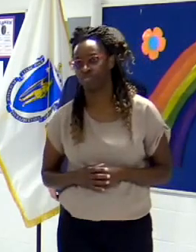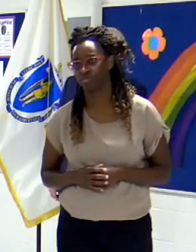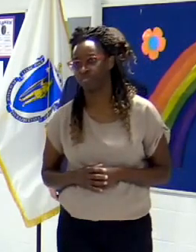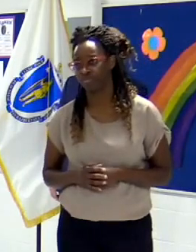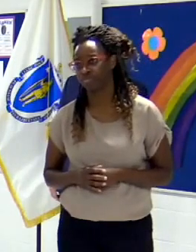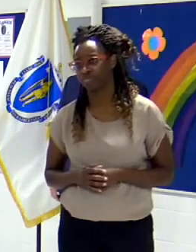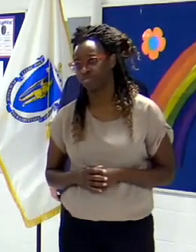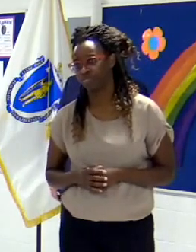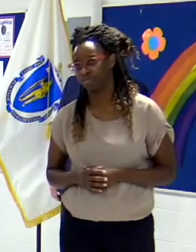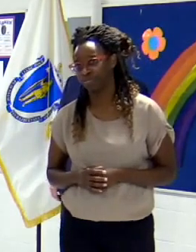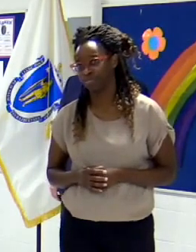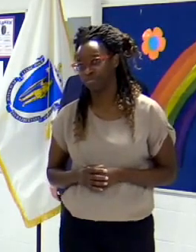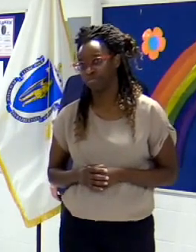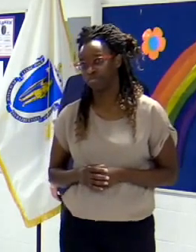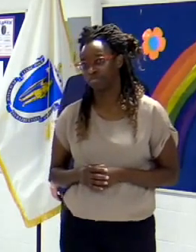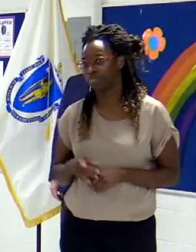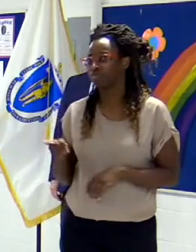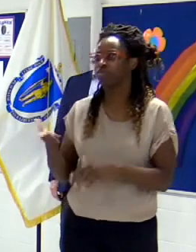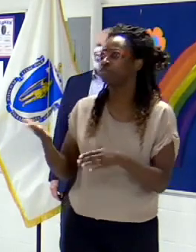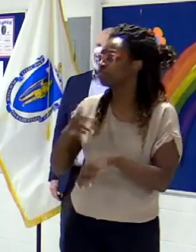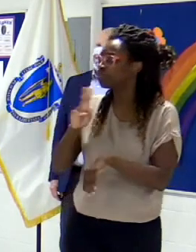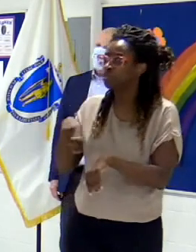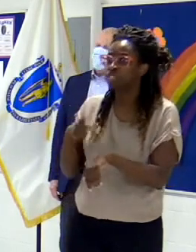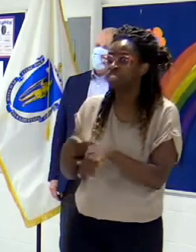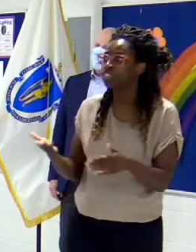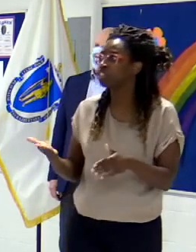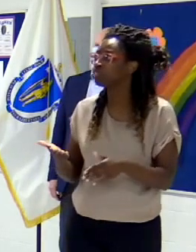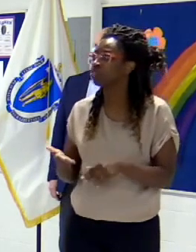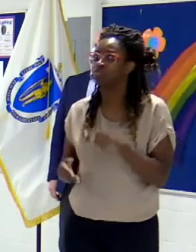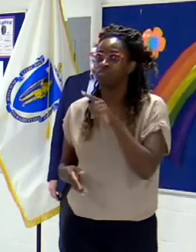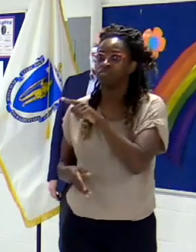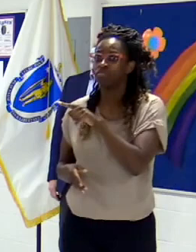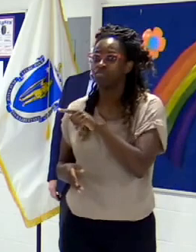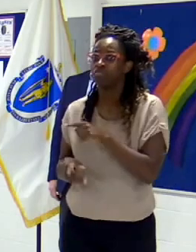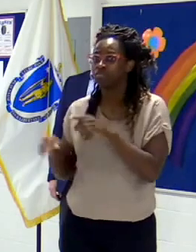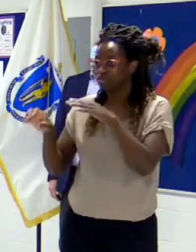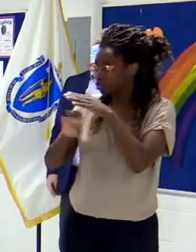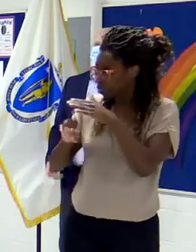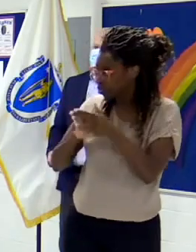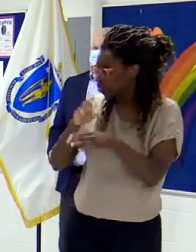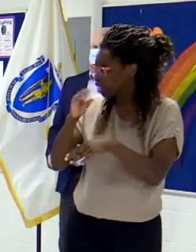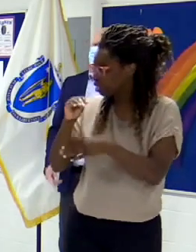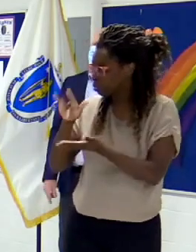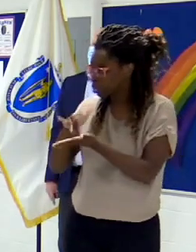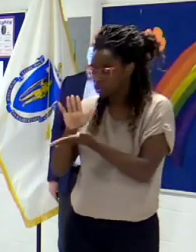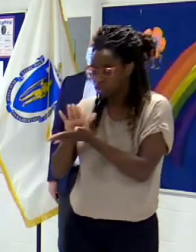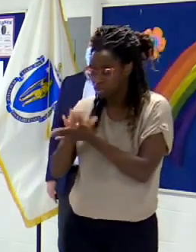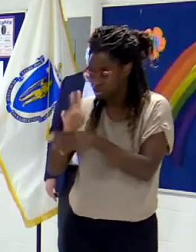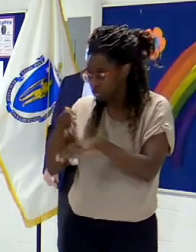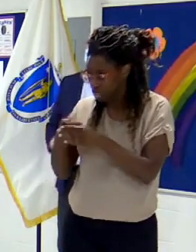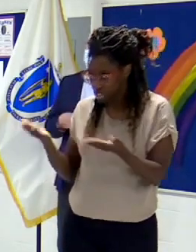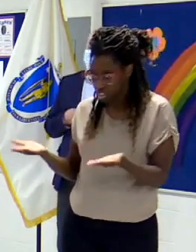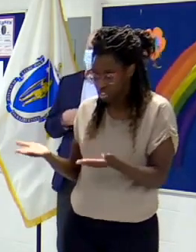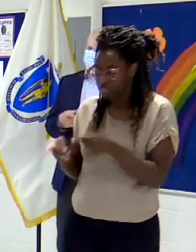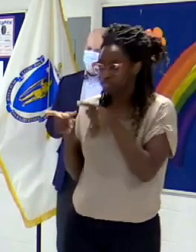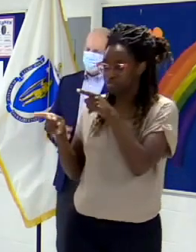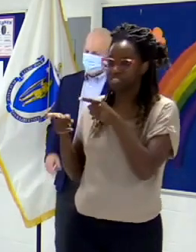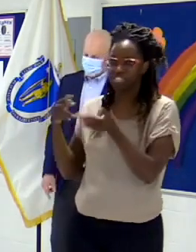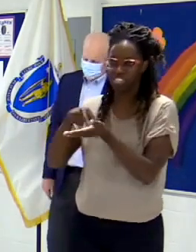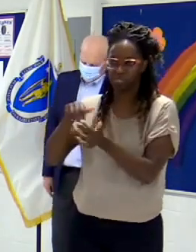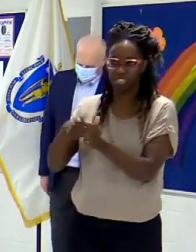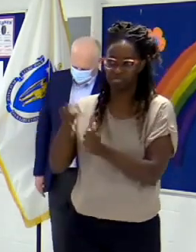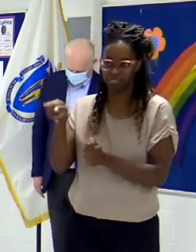super, the two principals of the elementary school and the middle, middle school here with us as well. Um, it's very clear that you folks